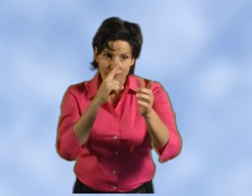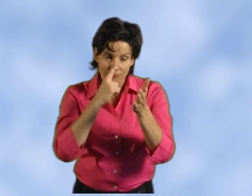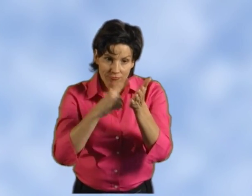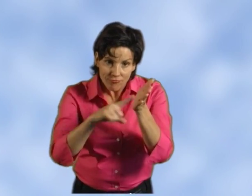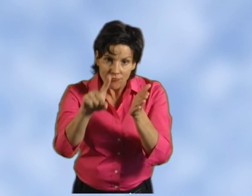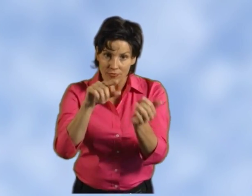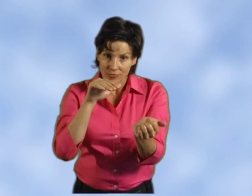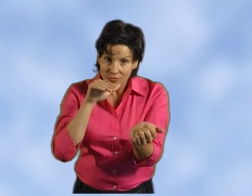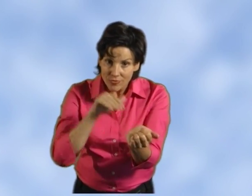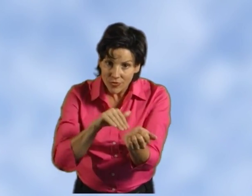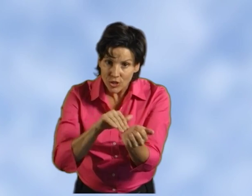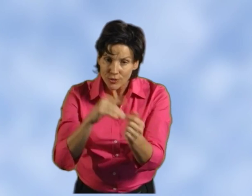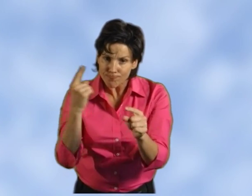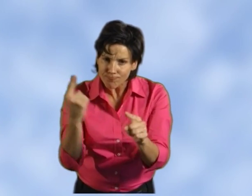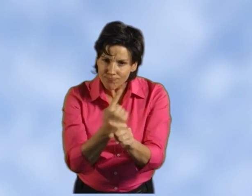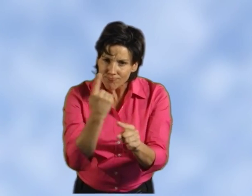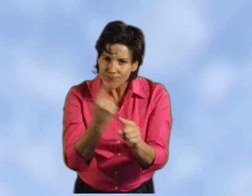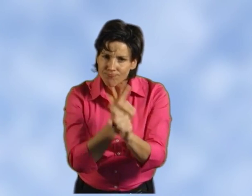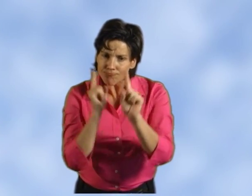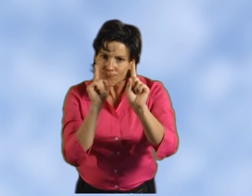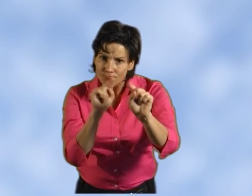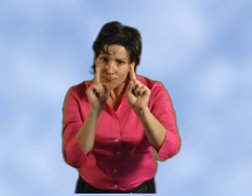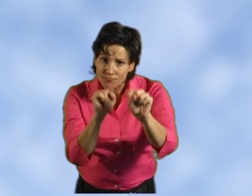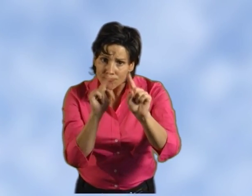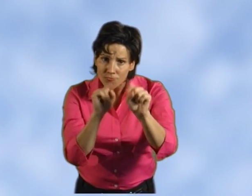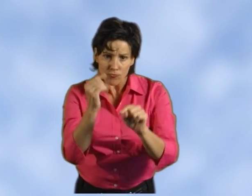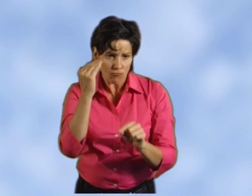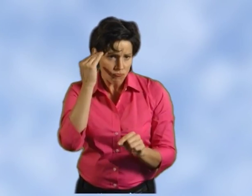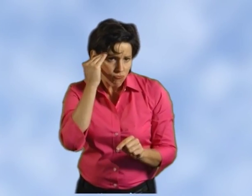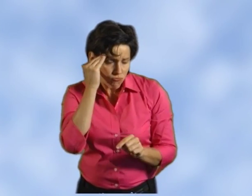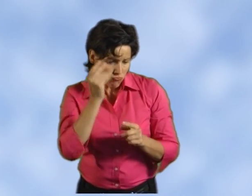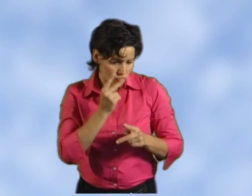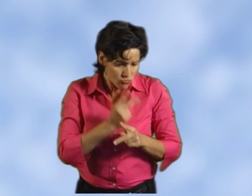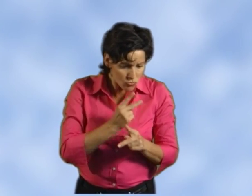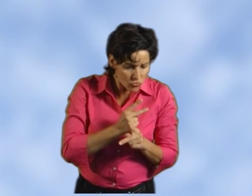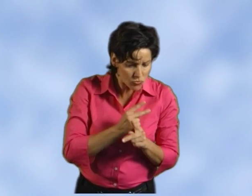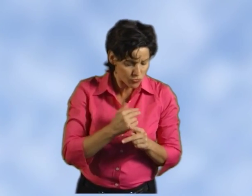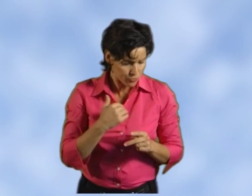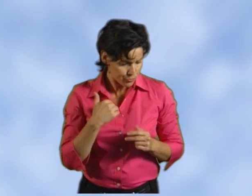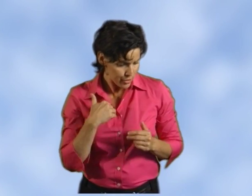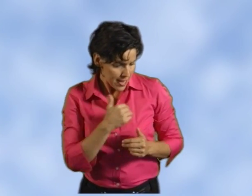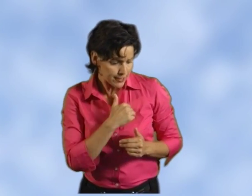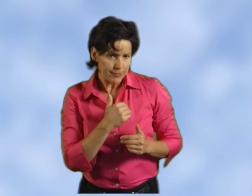Every woman should be checked by a physician regularly. Be aware of her own breast health.